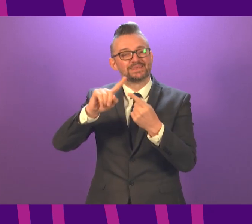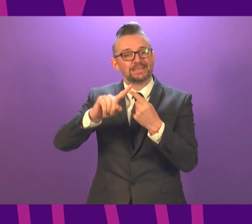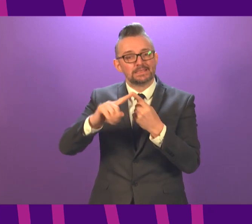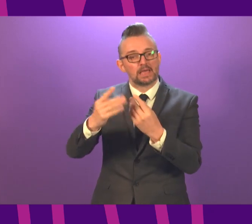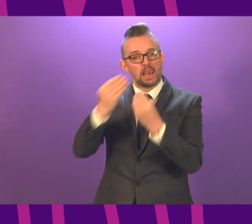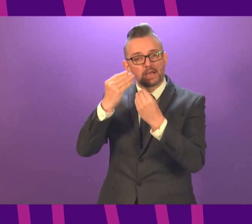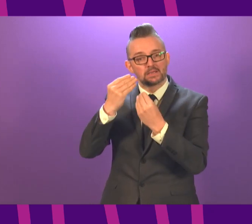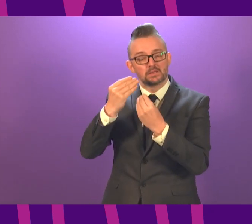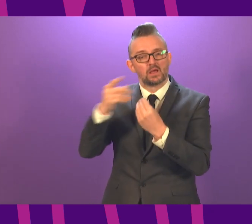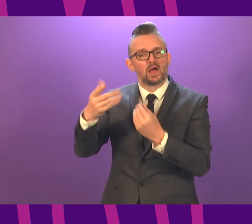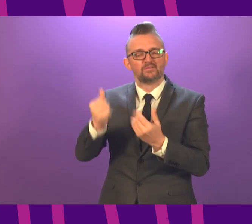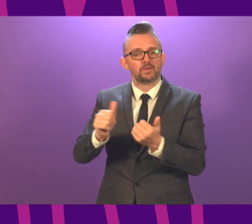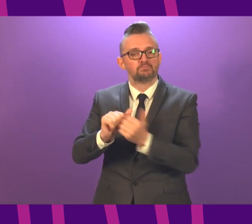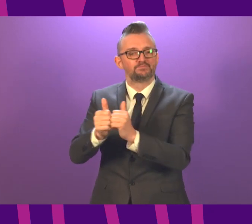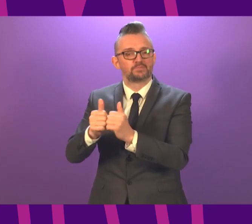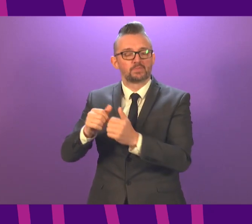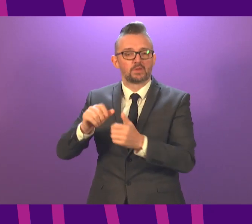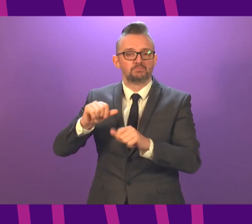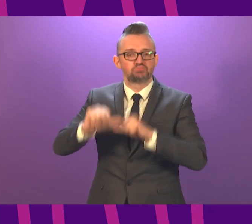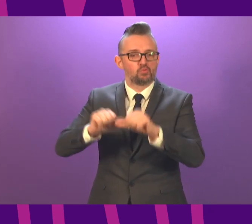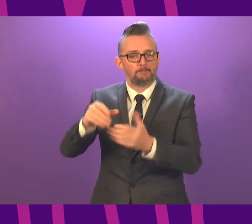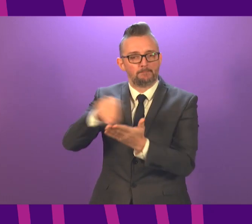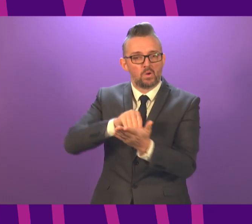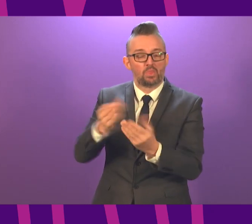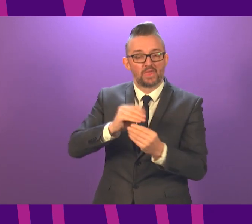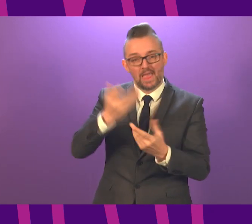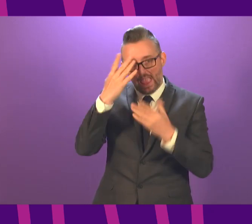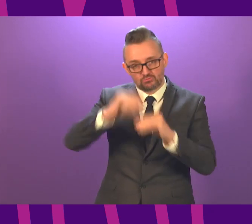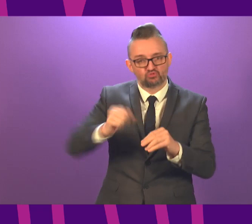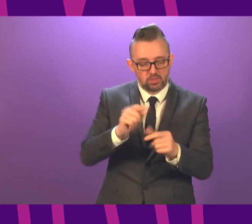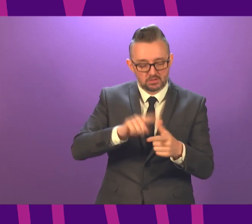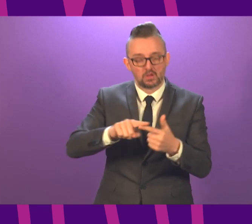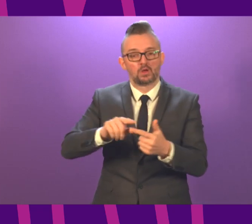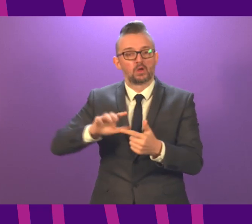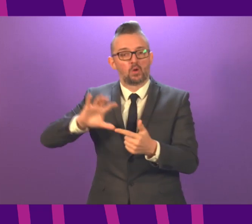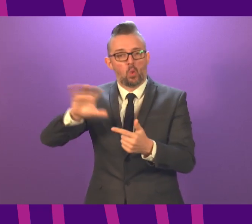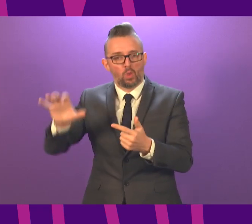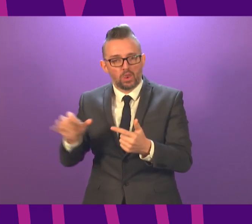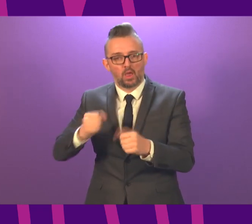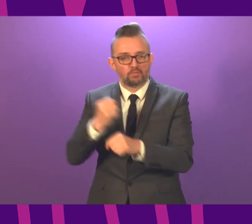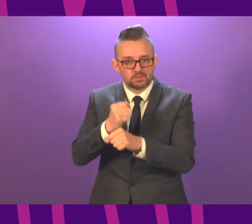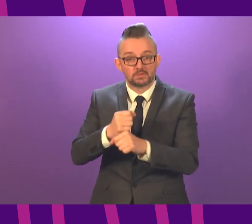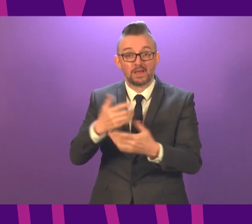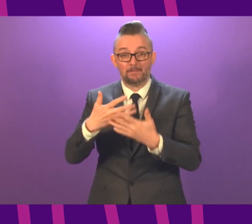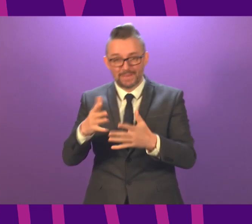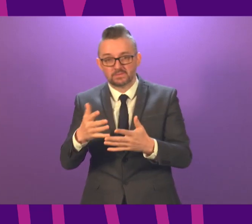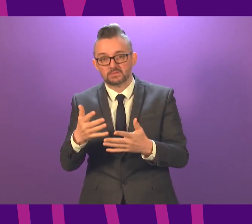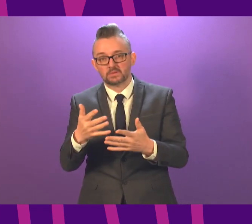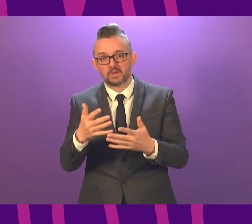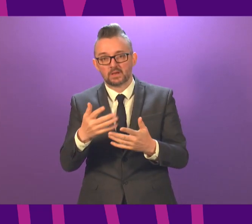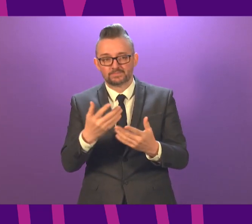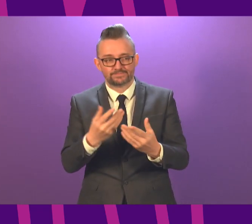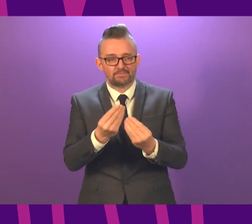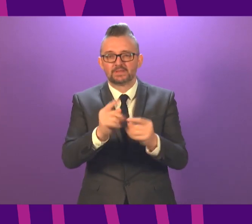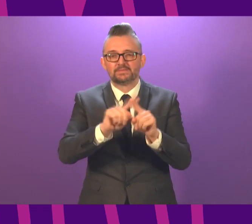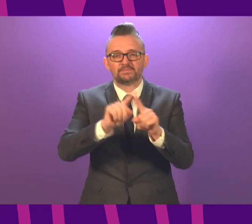collaborative programme involving the Scottish Government, Education Scotland and Local Government has already helped improve the options that are available